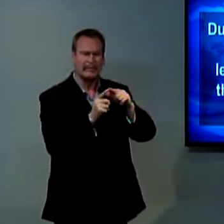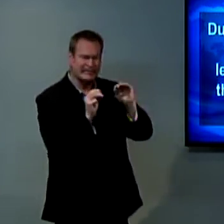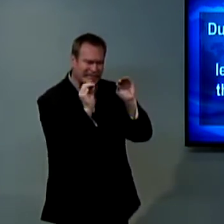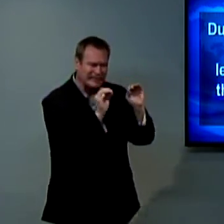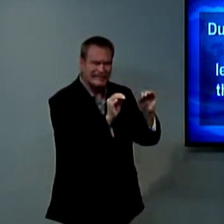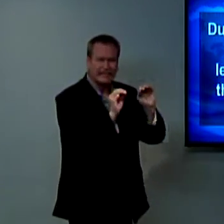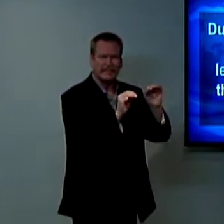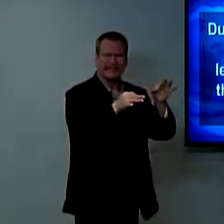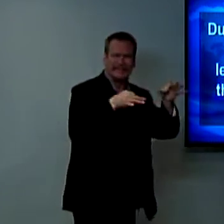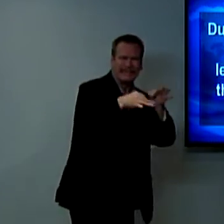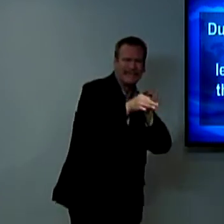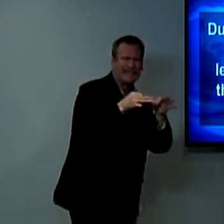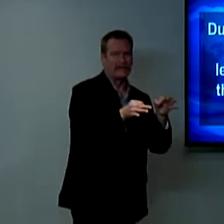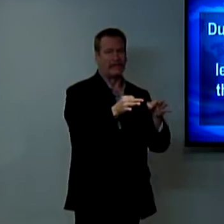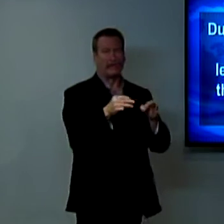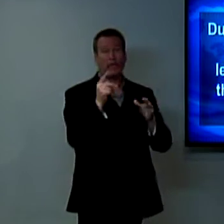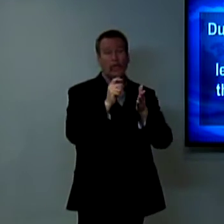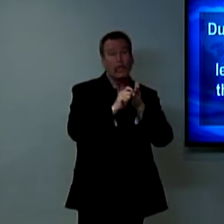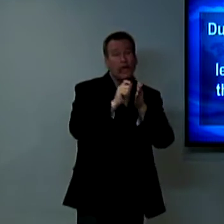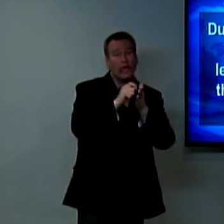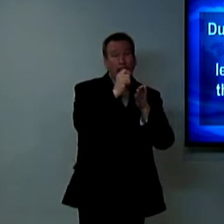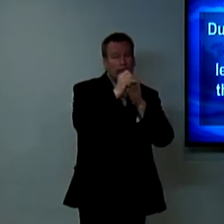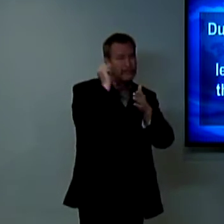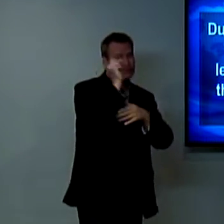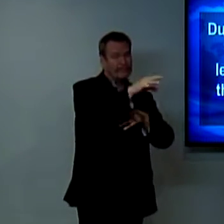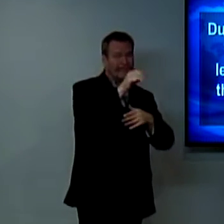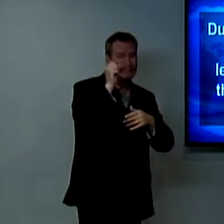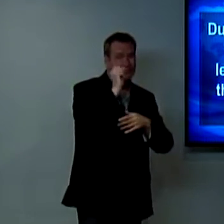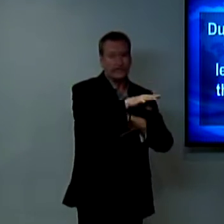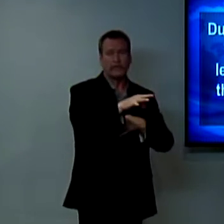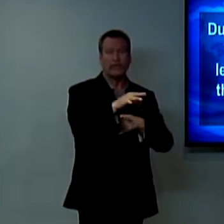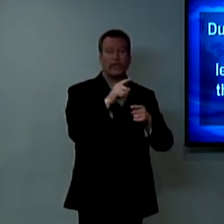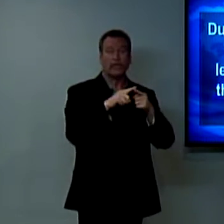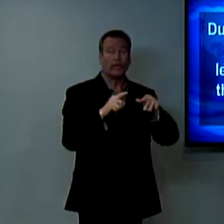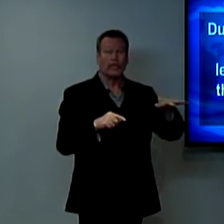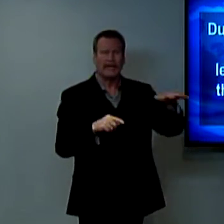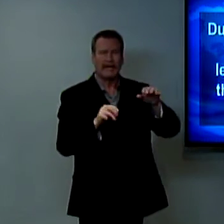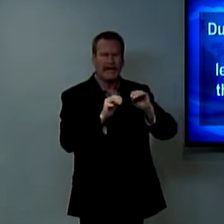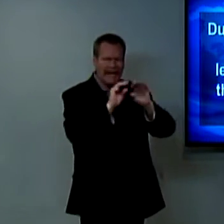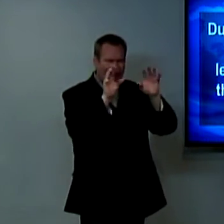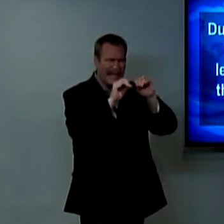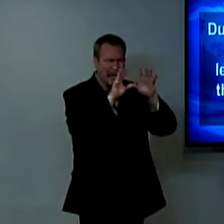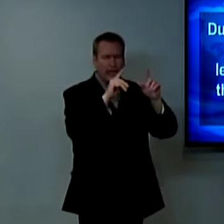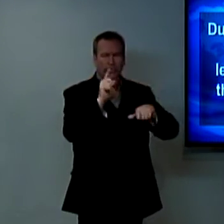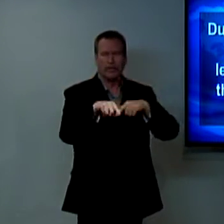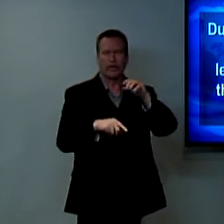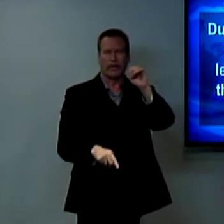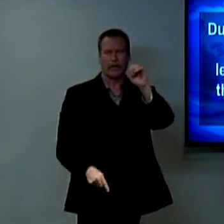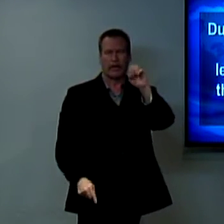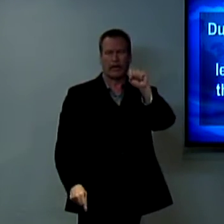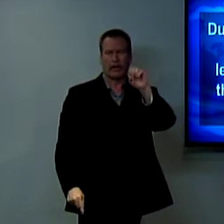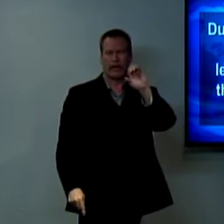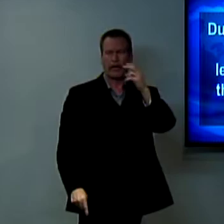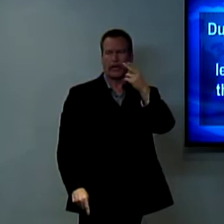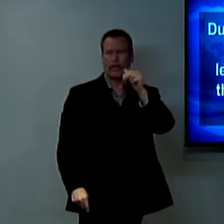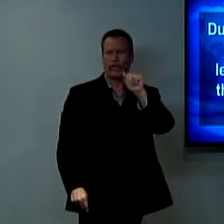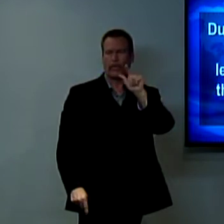in Thessalonica, he taught, and he wrote these letters to them because he wasn't able to be there for very long.